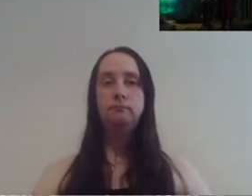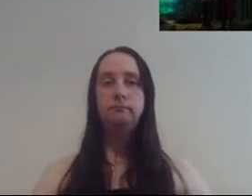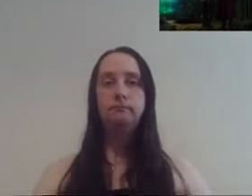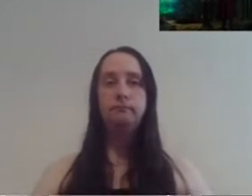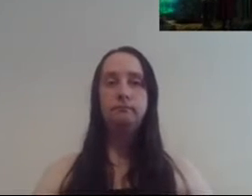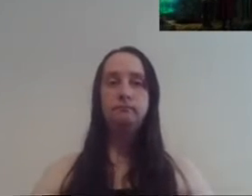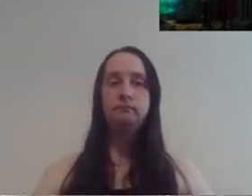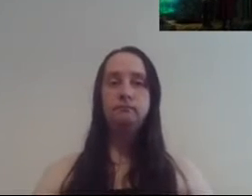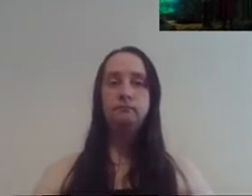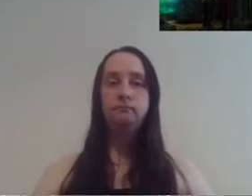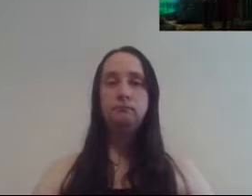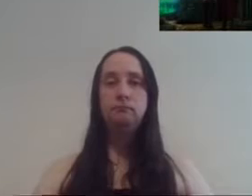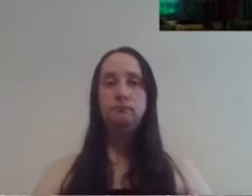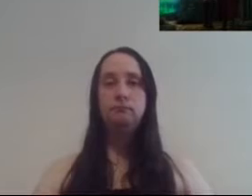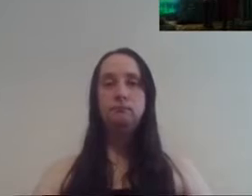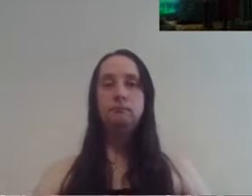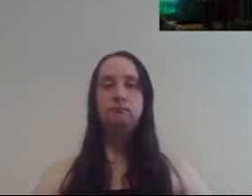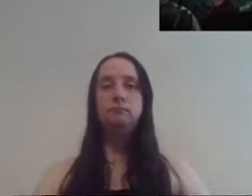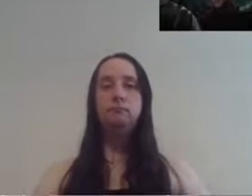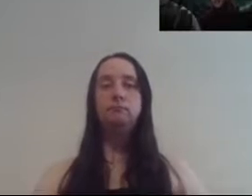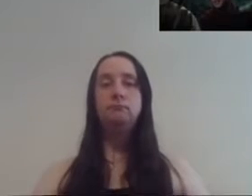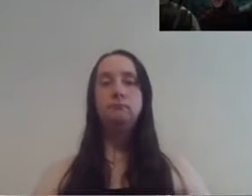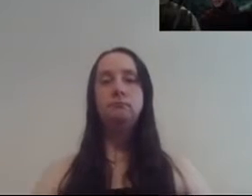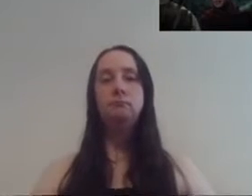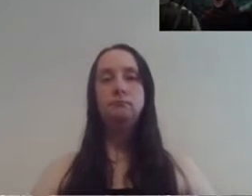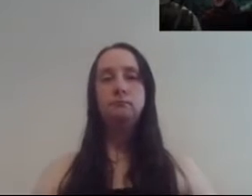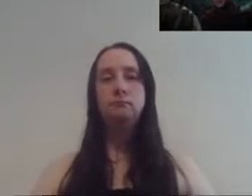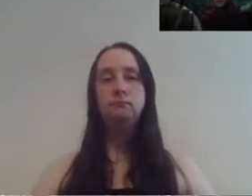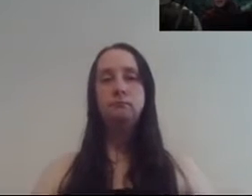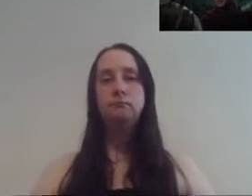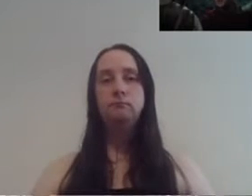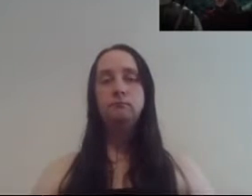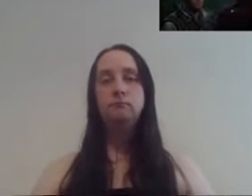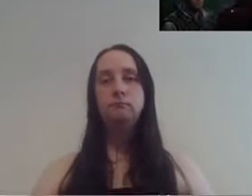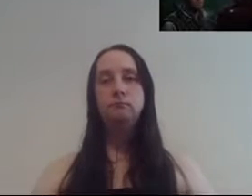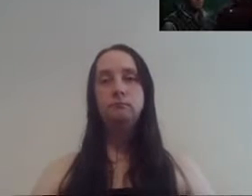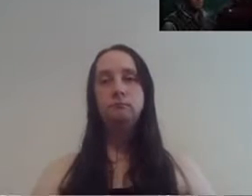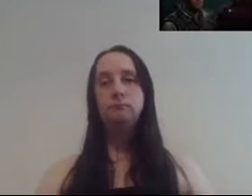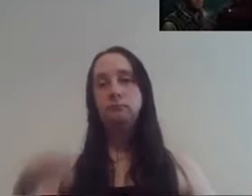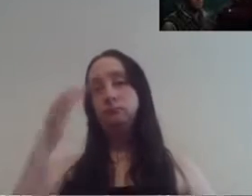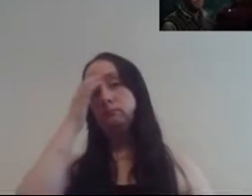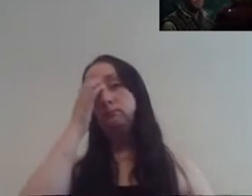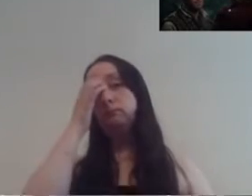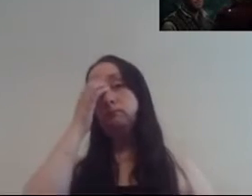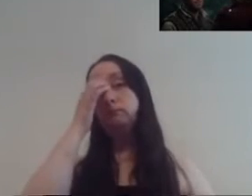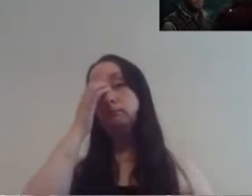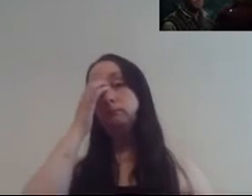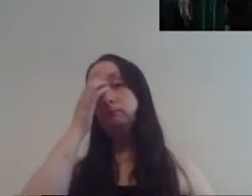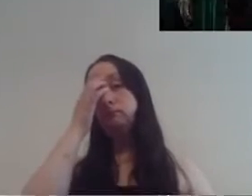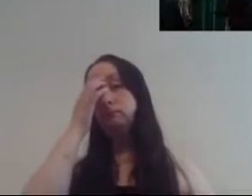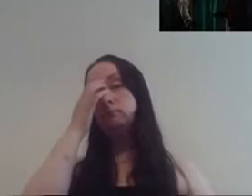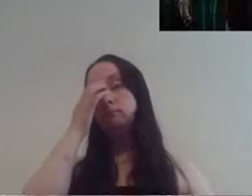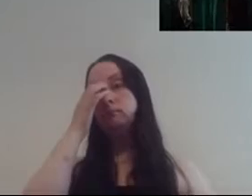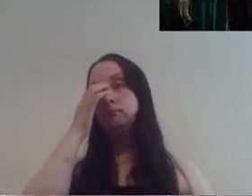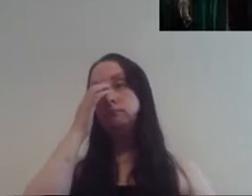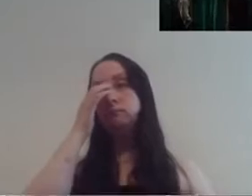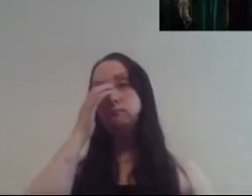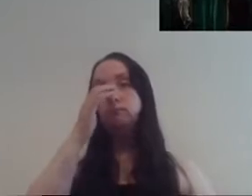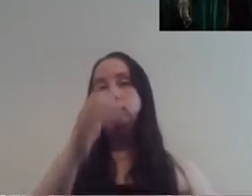me too but I'd be even more sorry if you left here thinking you'd let down your wife you're an honourable man Robin of Loxley you did the best you could for the people who